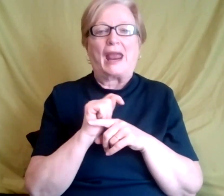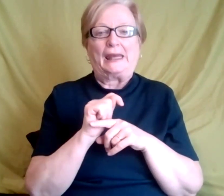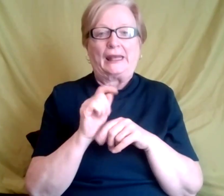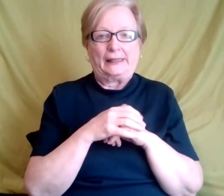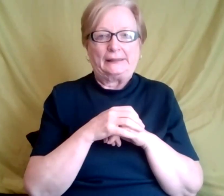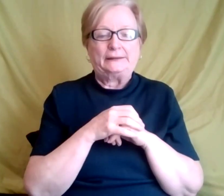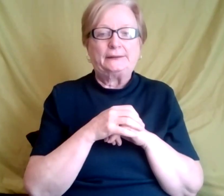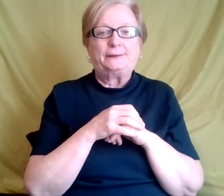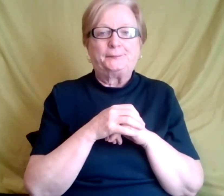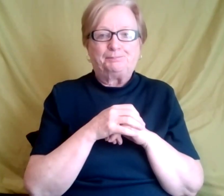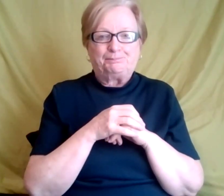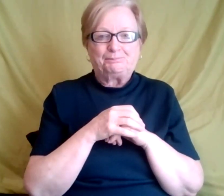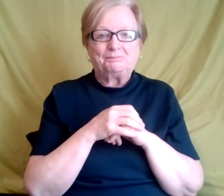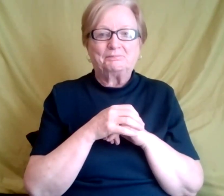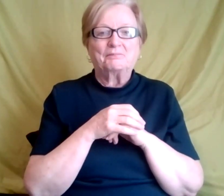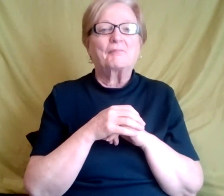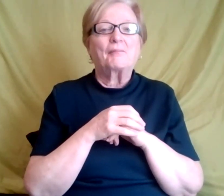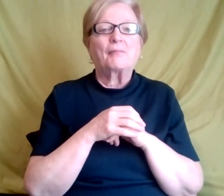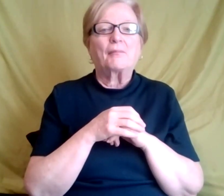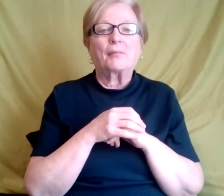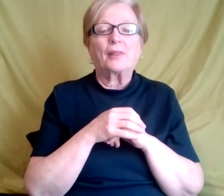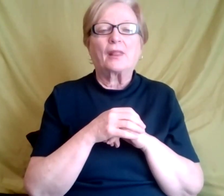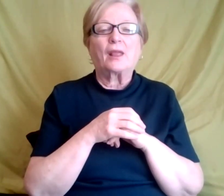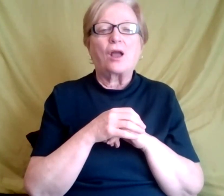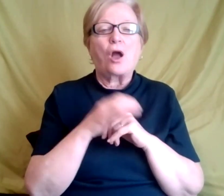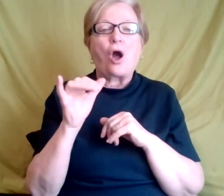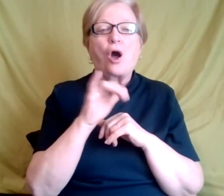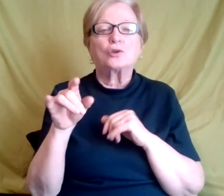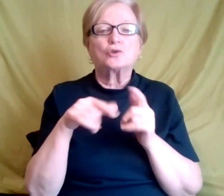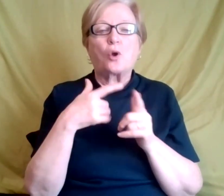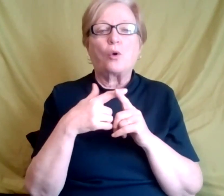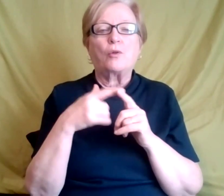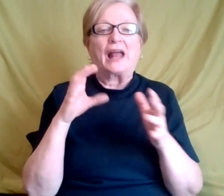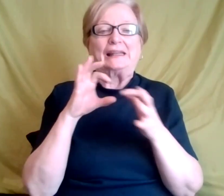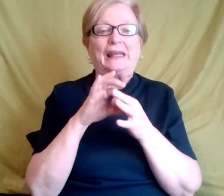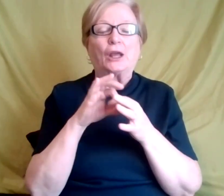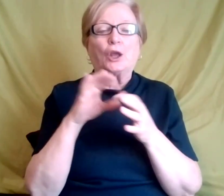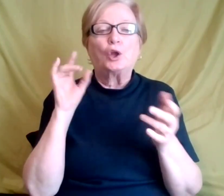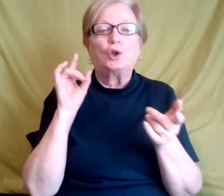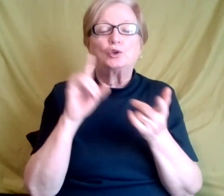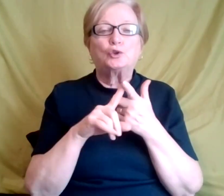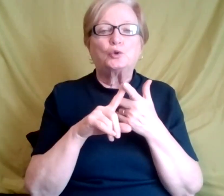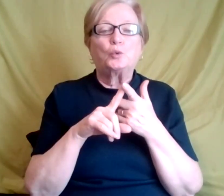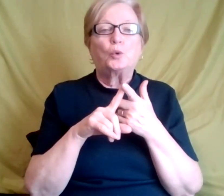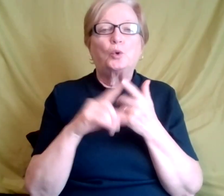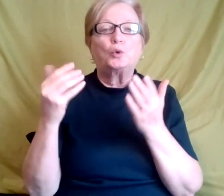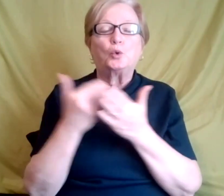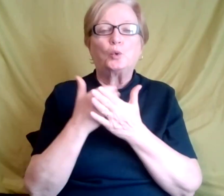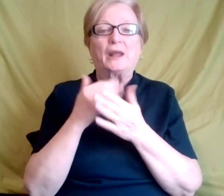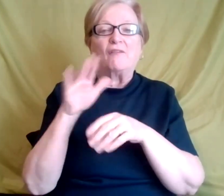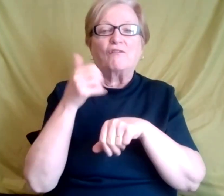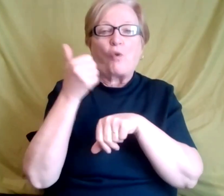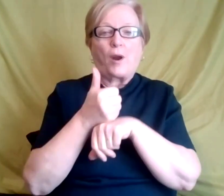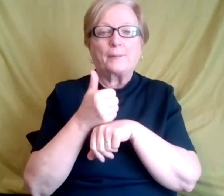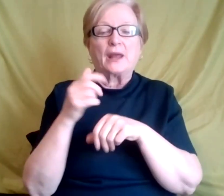put that in and I'm also going to put in the link to the, our newly formed, uh, nonprofit where,